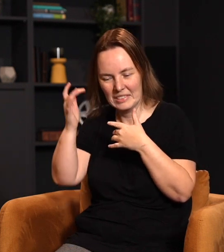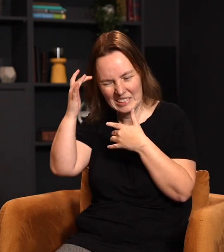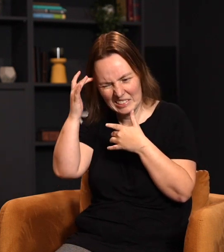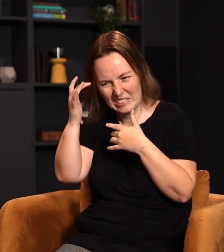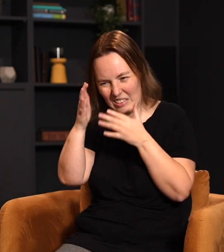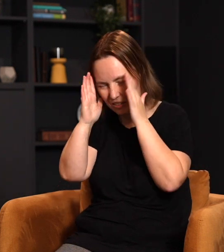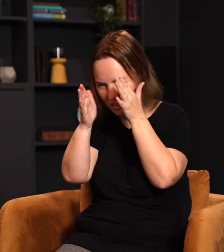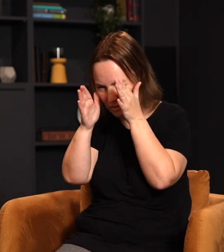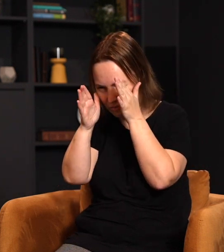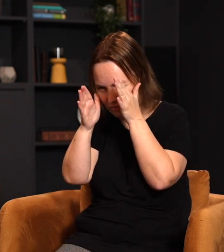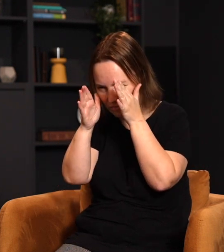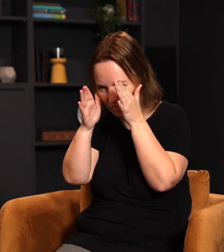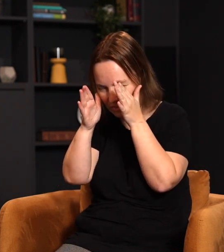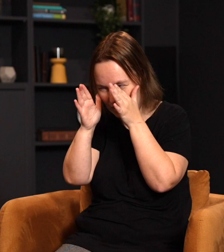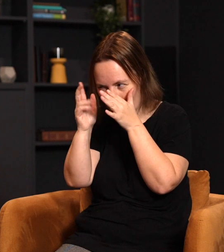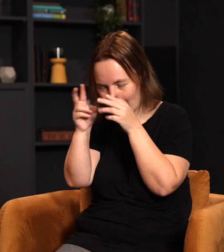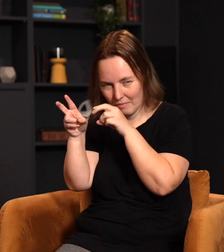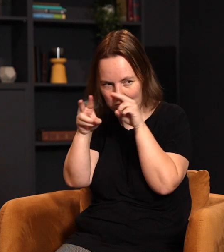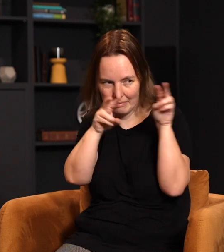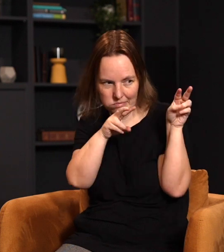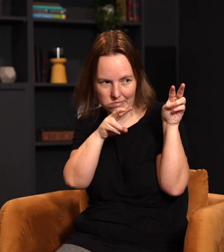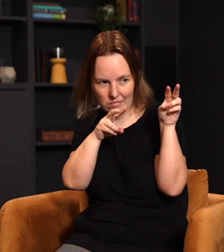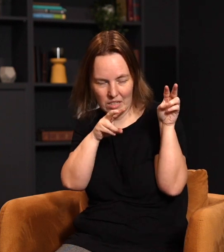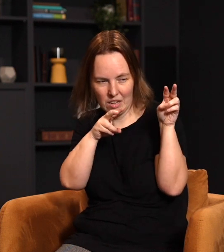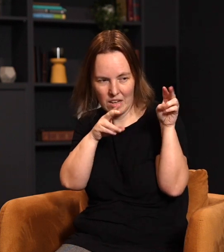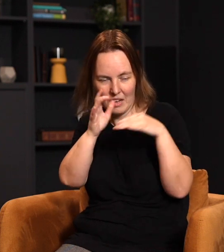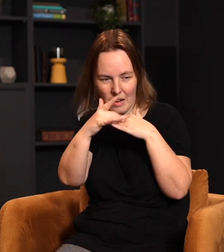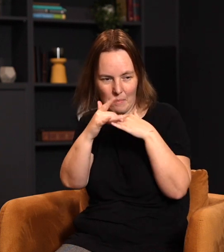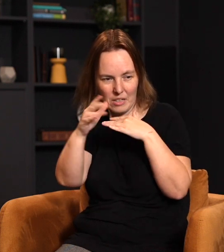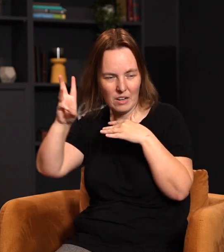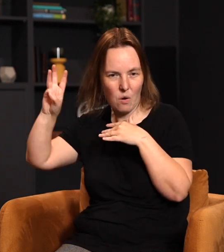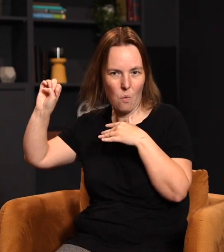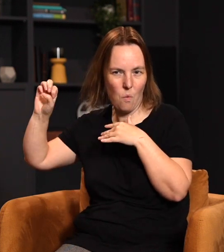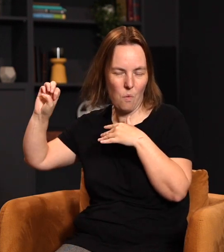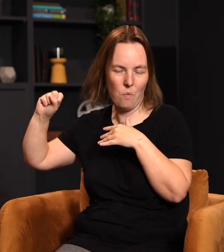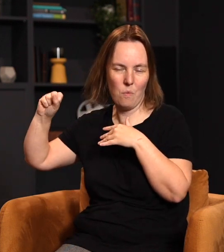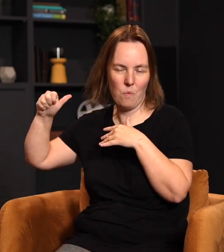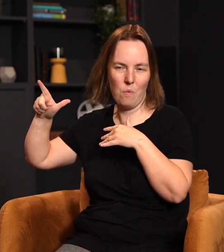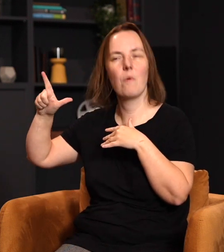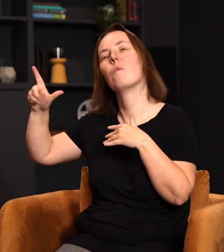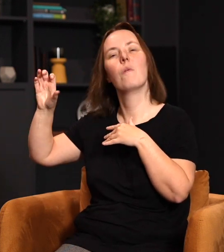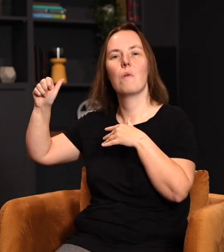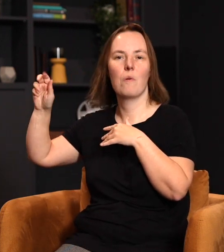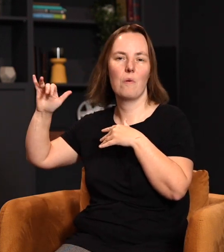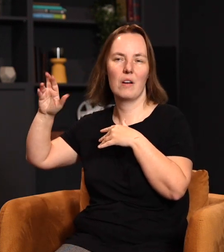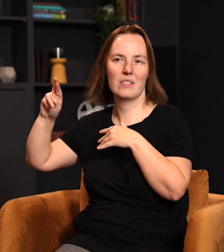side of my face. So I'm just looking straight ahead. And I look over, and it's Moncton Wesleyan Church. And in those days, was a big church.